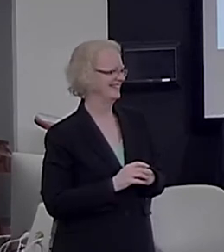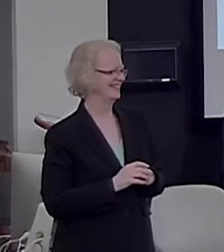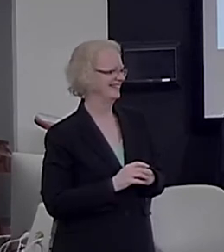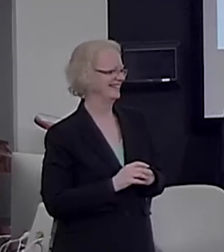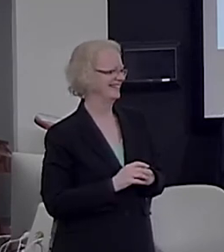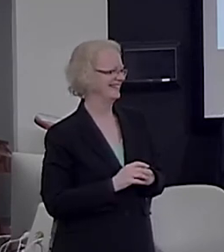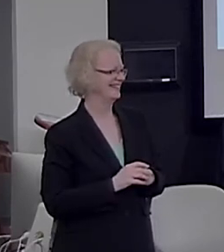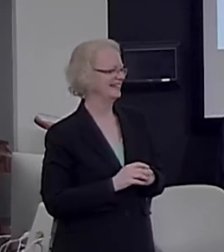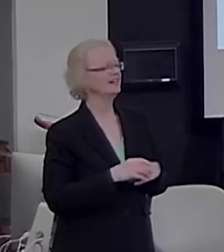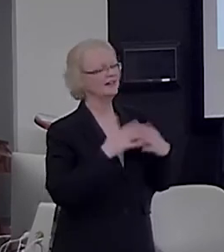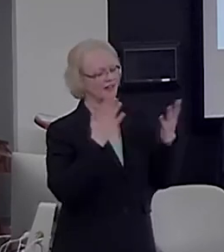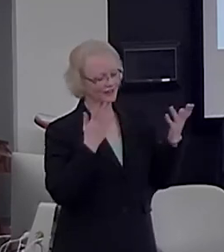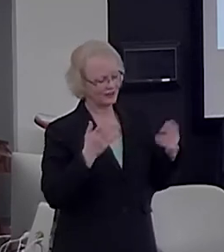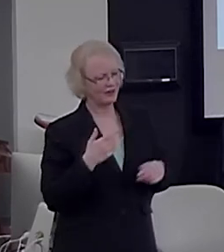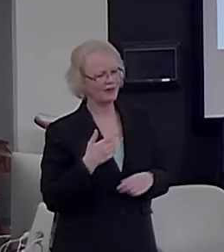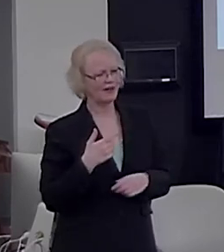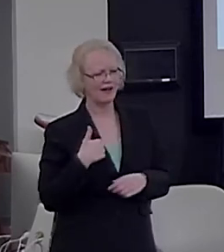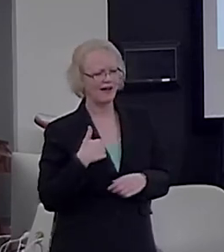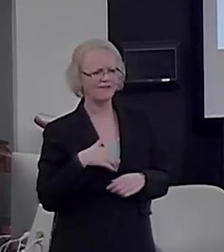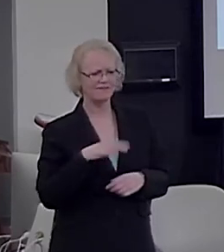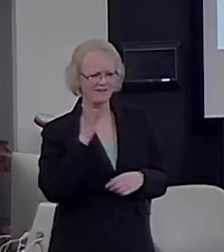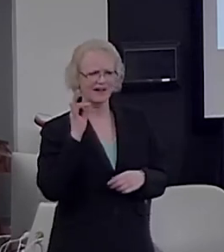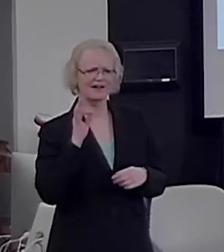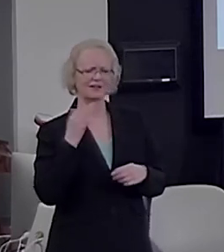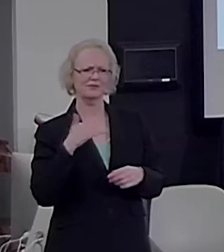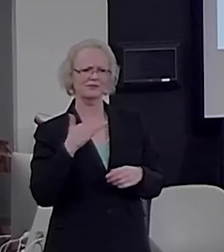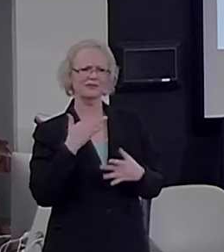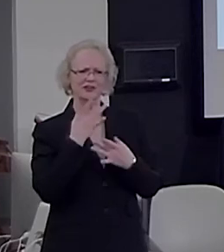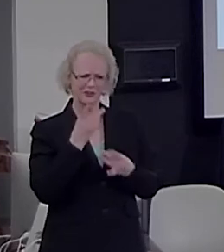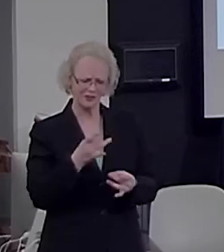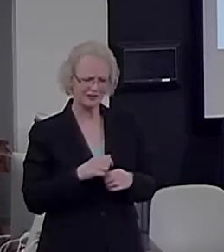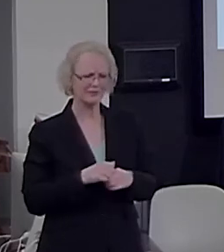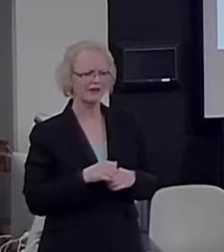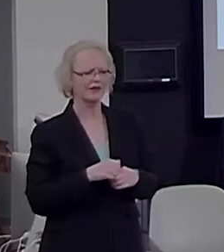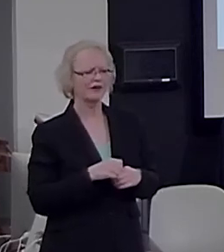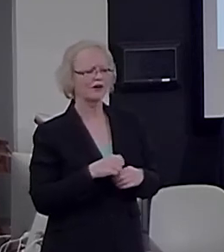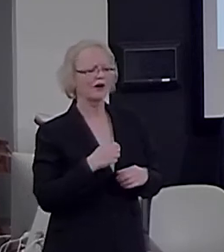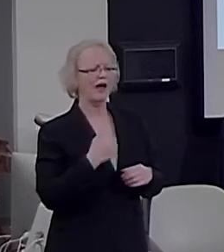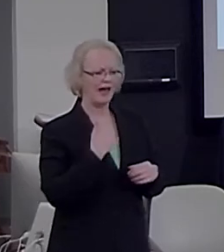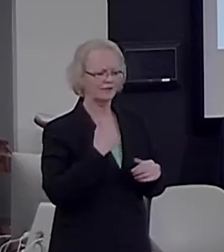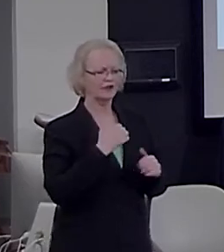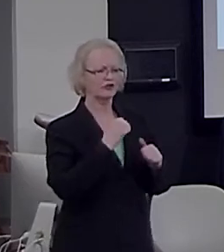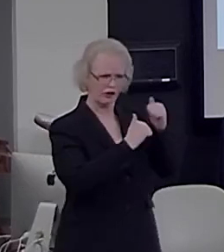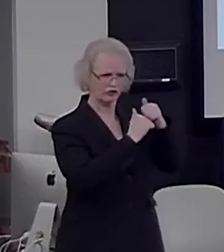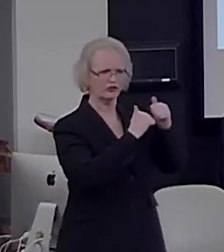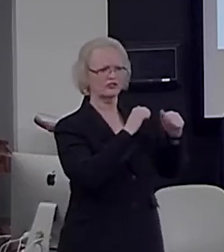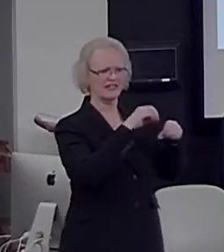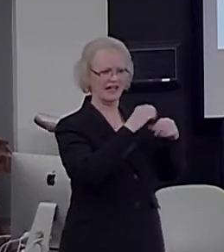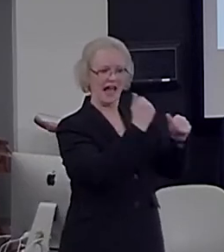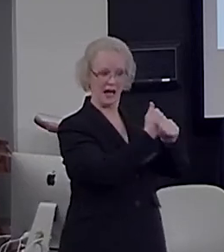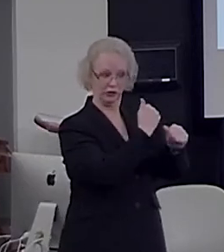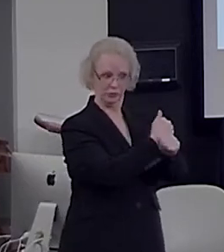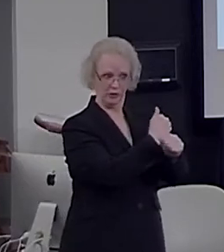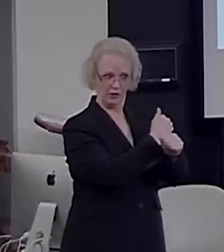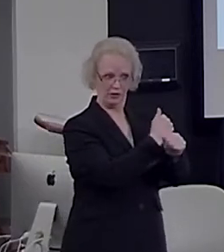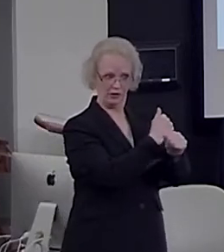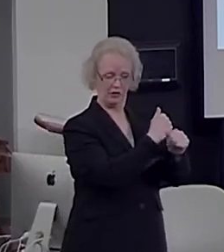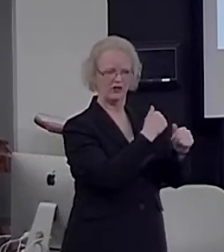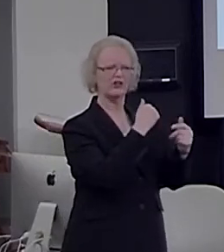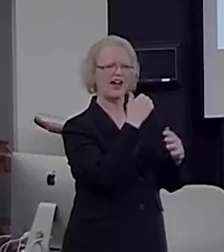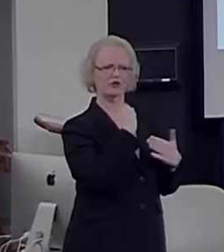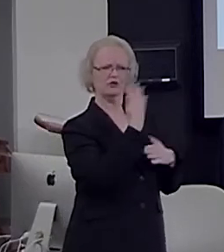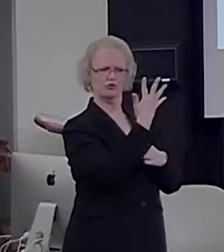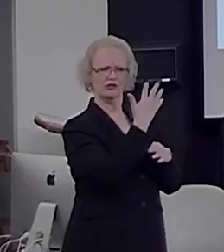So, I find it extraordinary. It means that the three structures of algebra may remain preserved, even if the three structures of